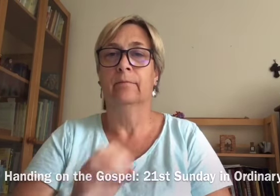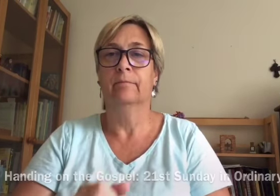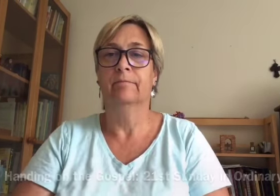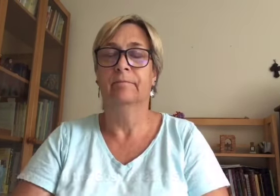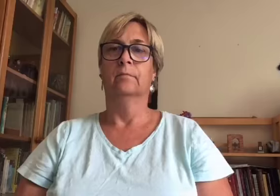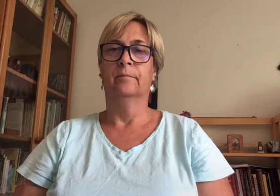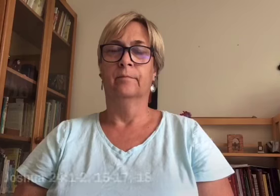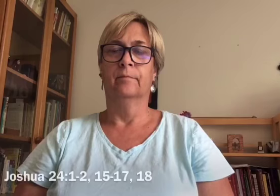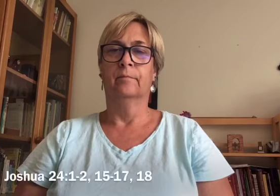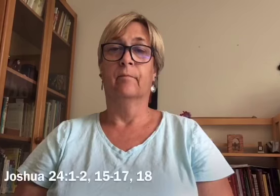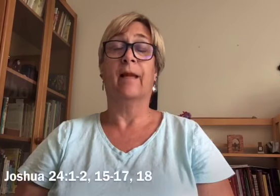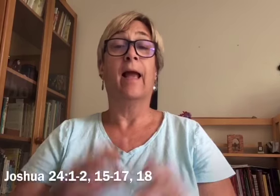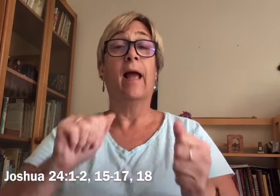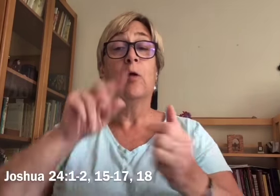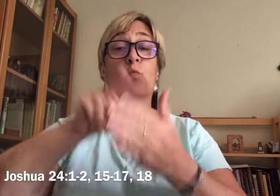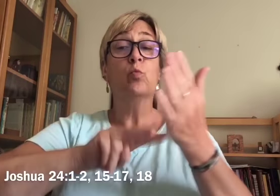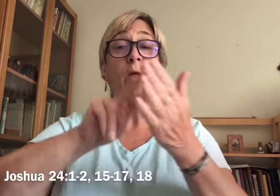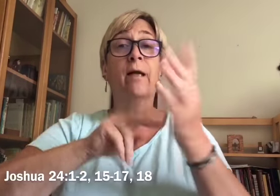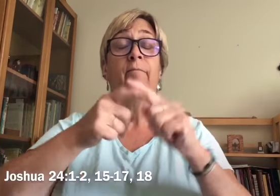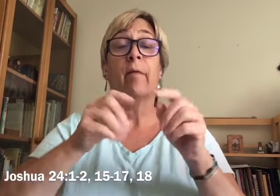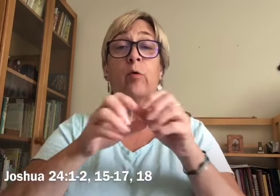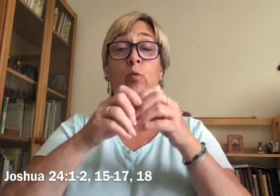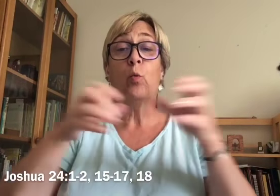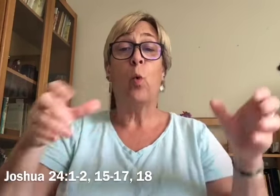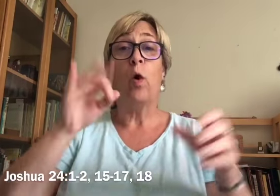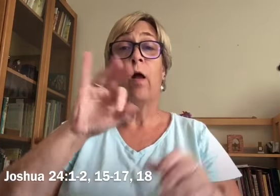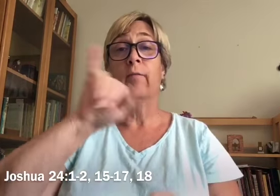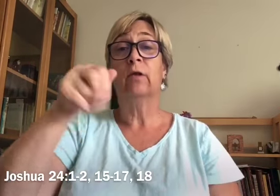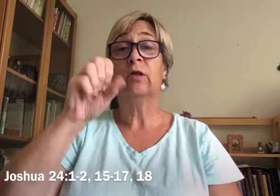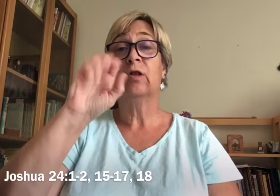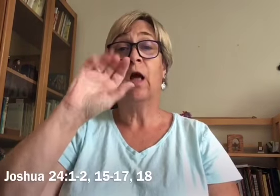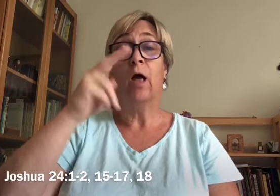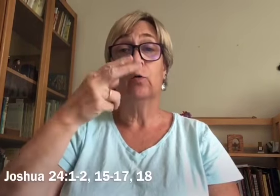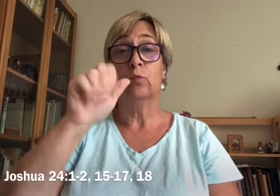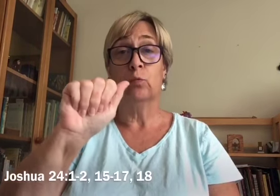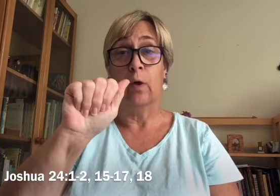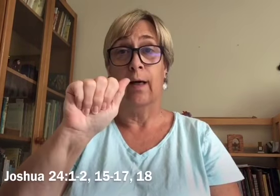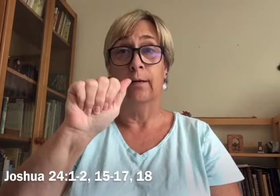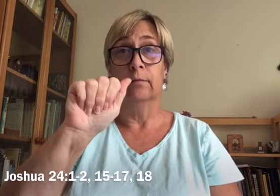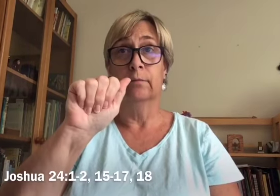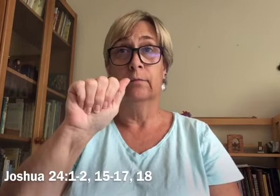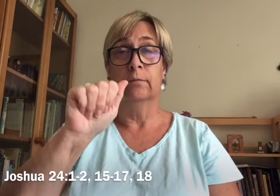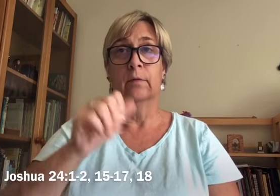Cycle B. A reading from the book of Joshua.